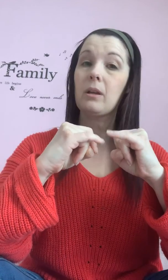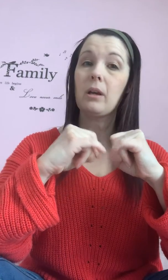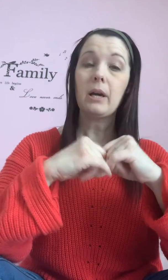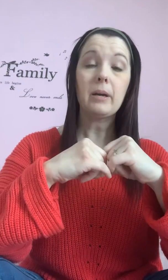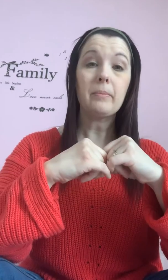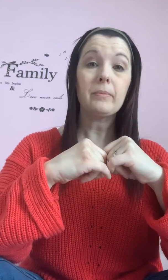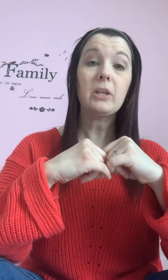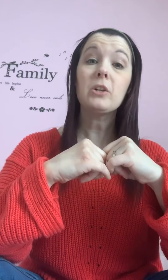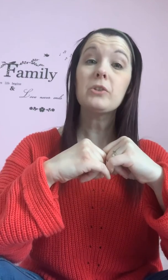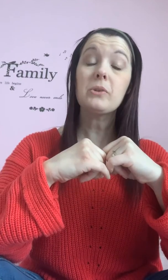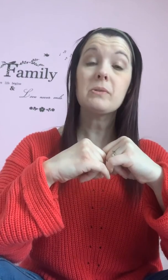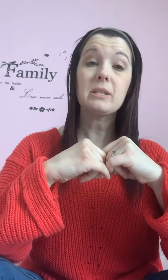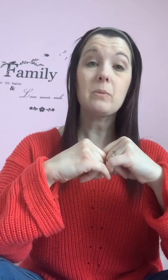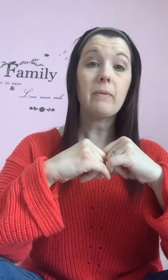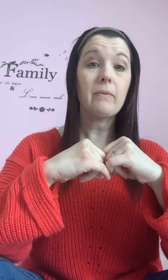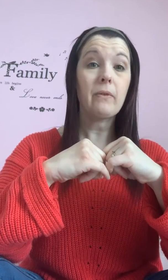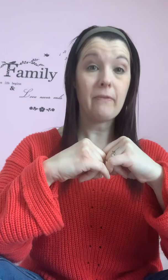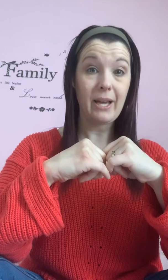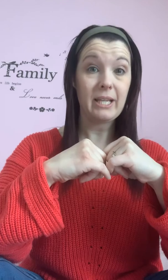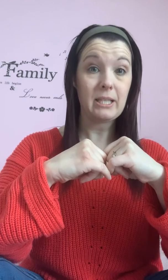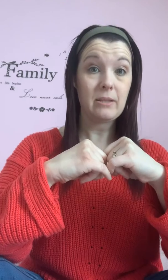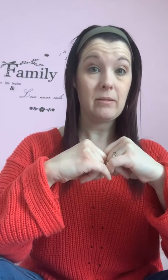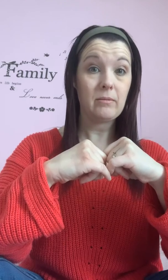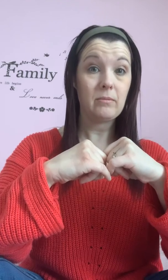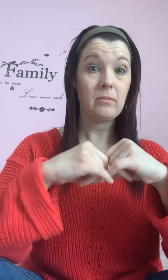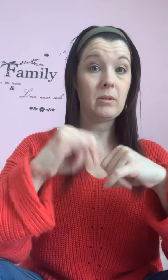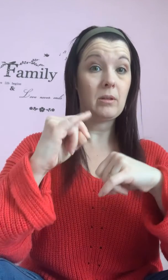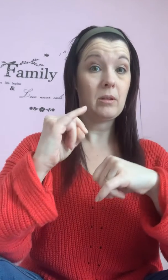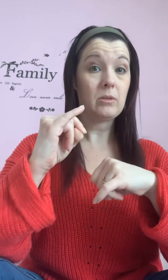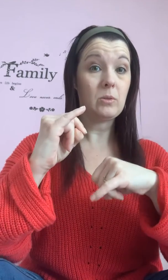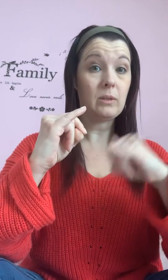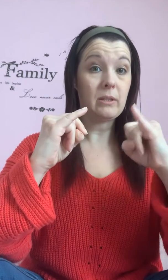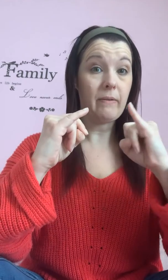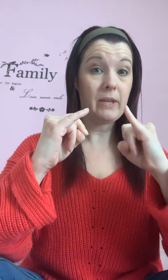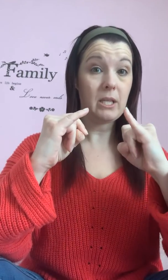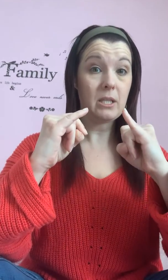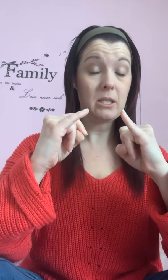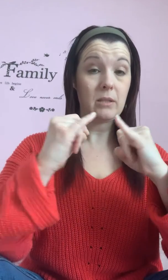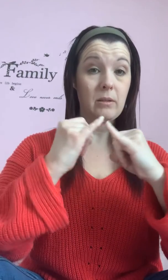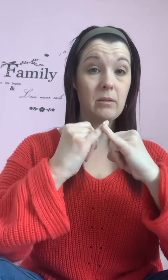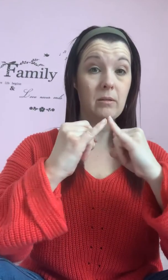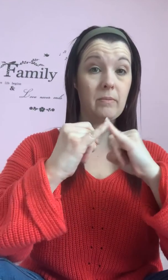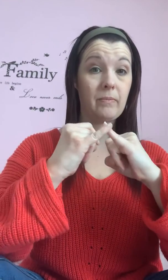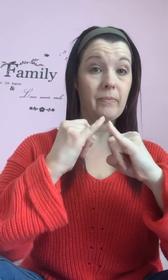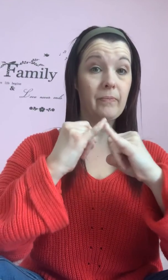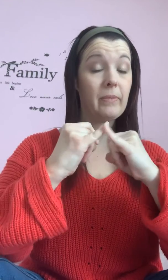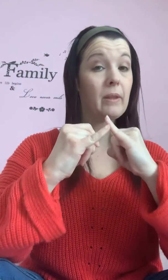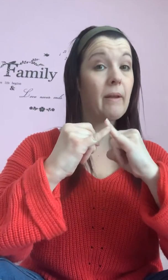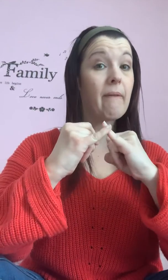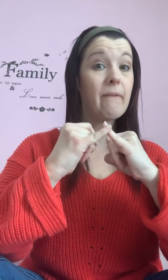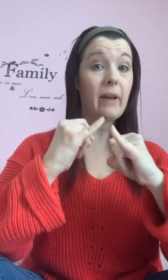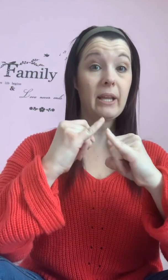You can also use this one for fight. Two little fingers. Fight.